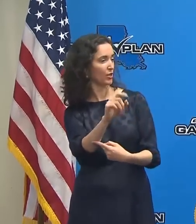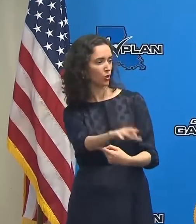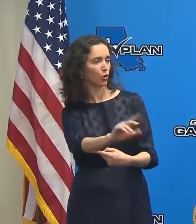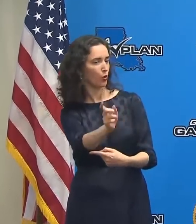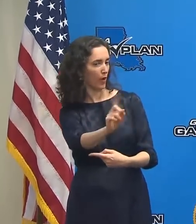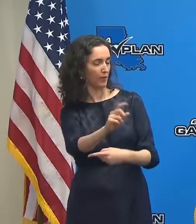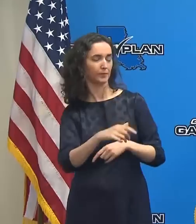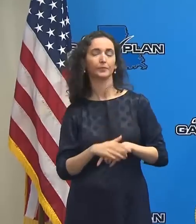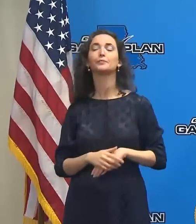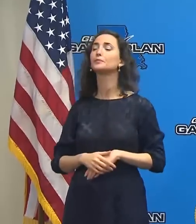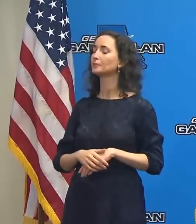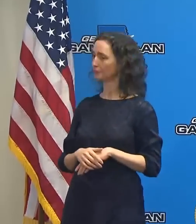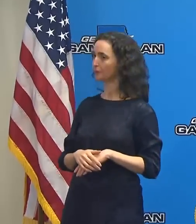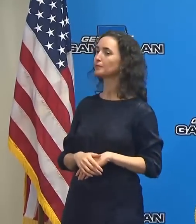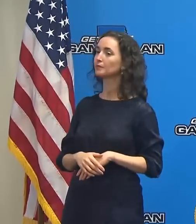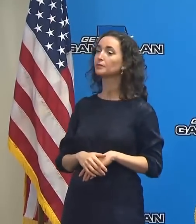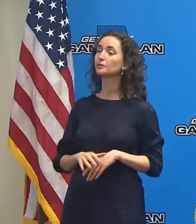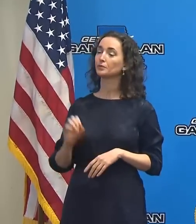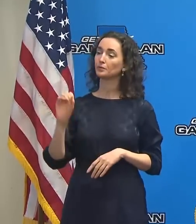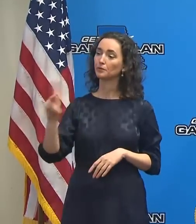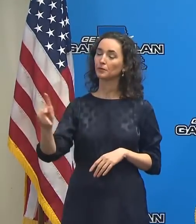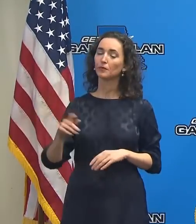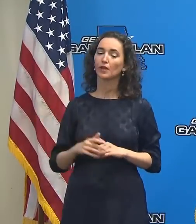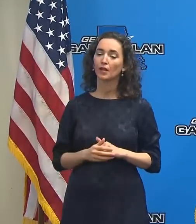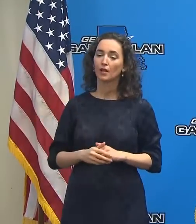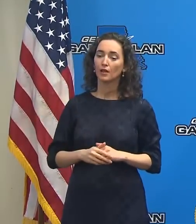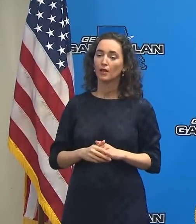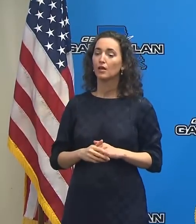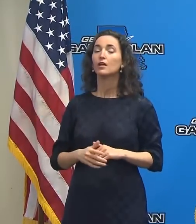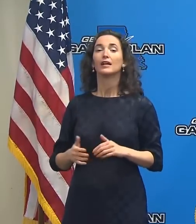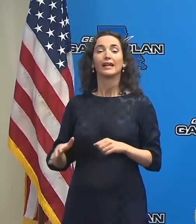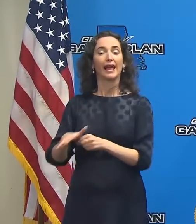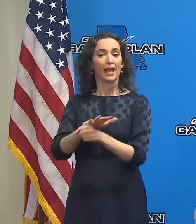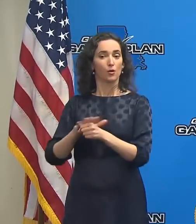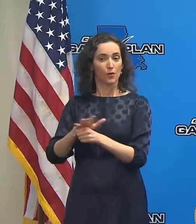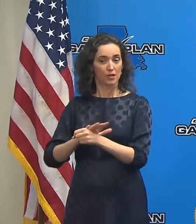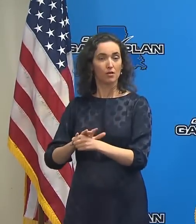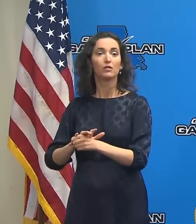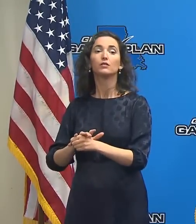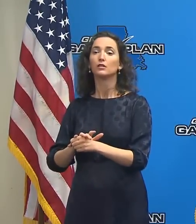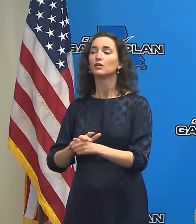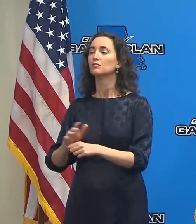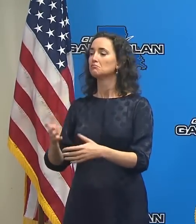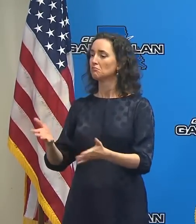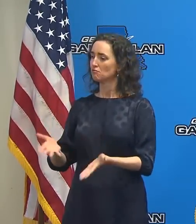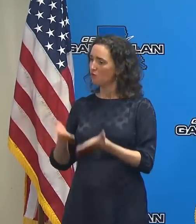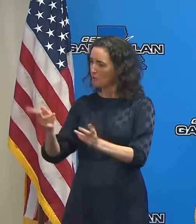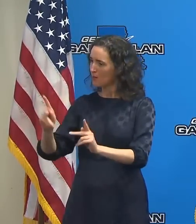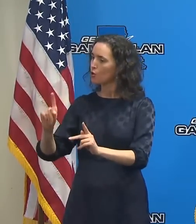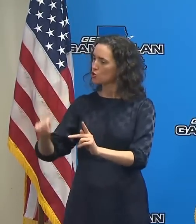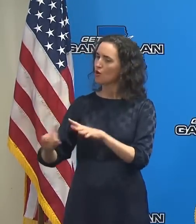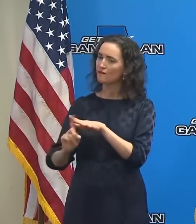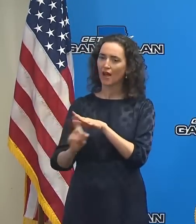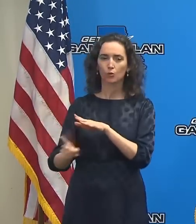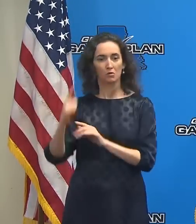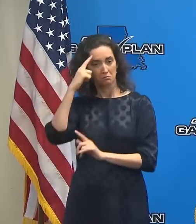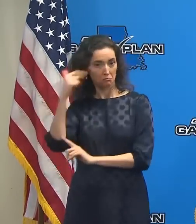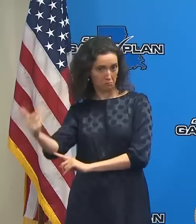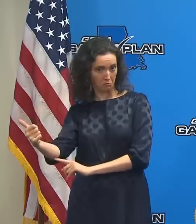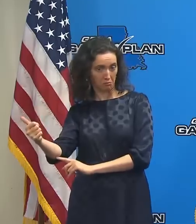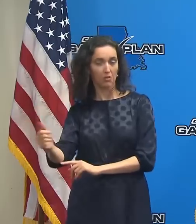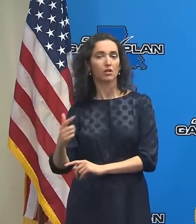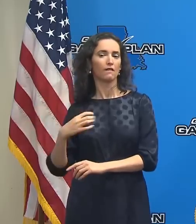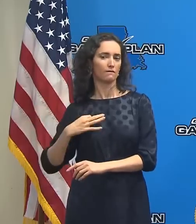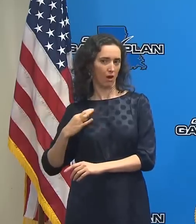So where evacuations have been ordered, most are voluntary. There are some mandatory. Those individuals should be looking